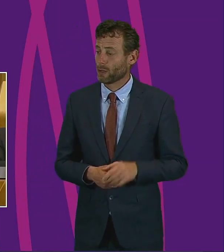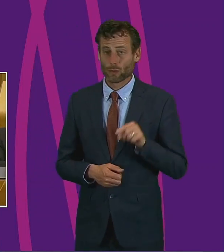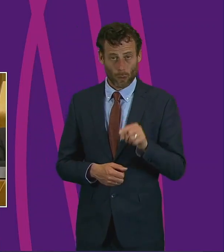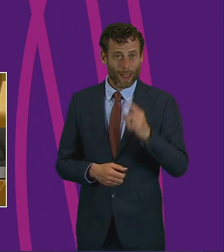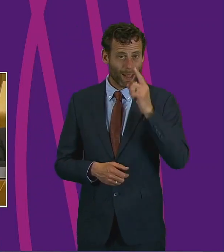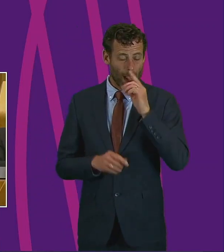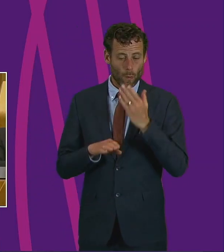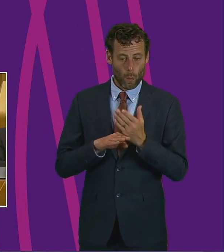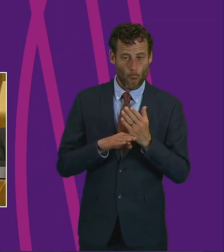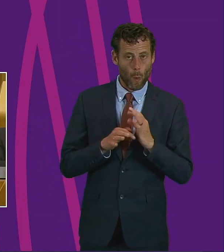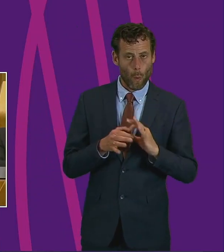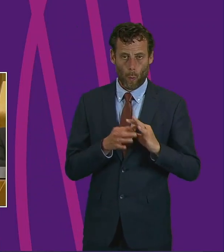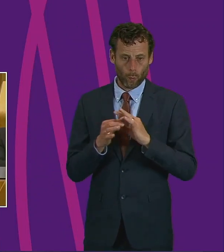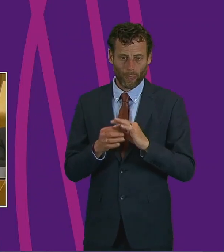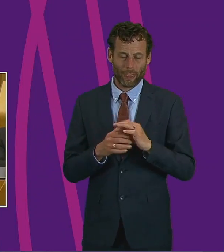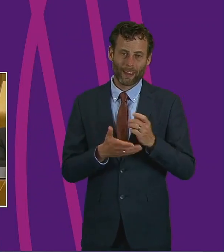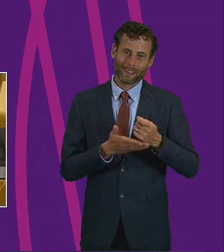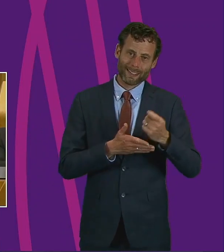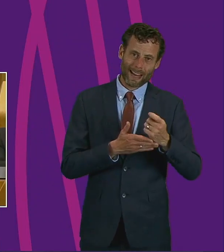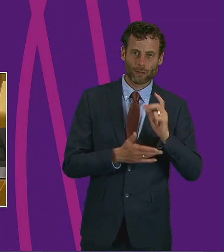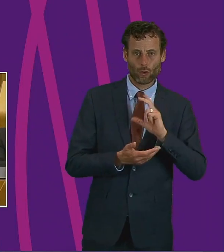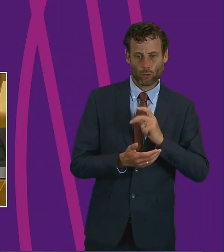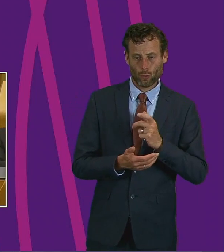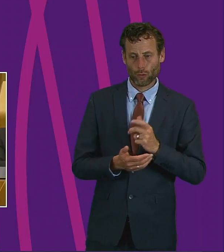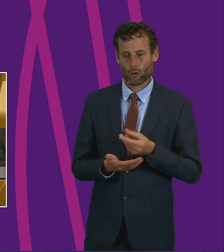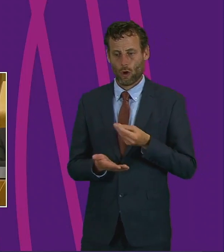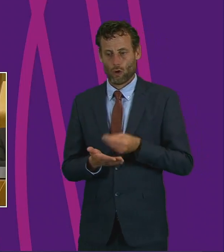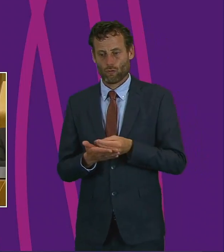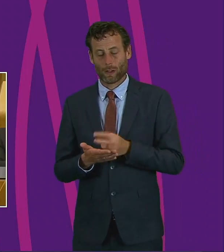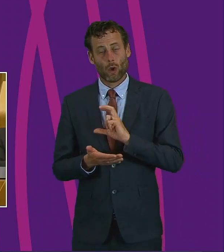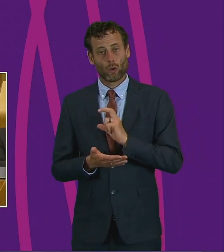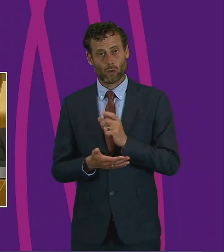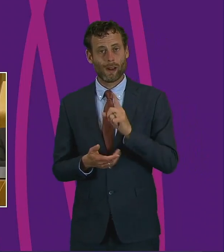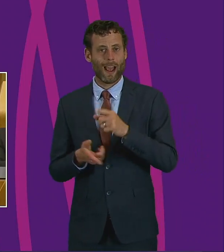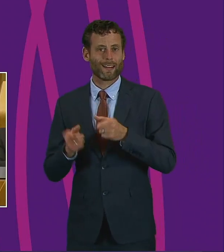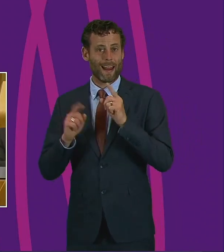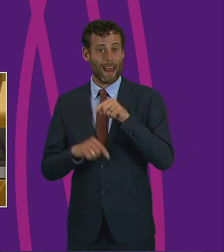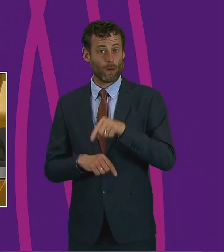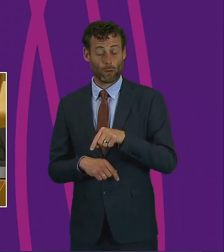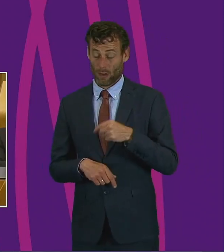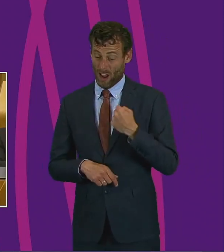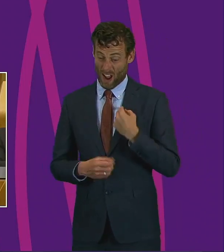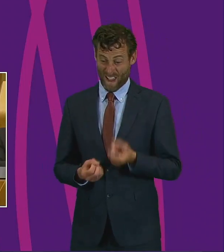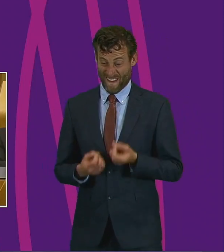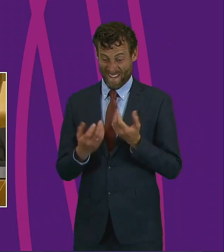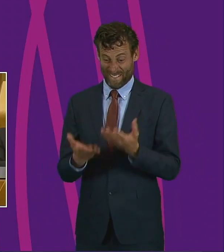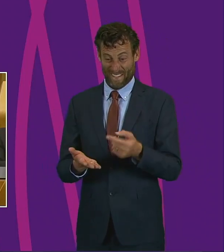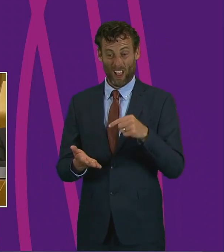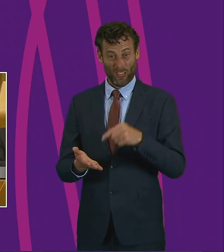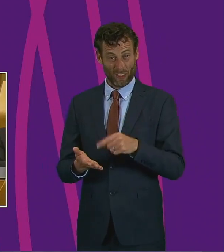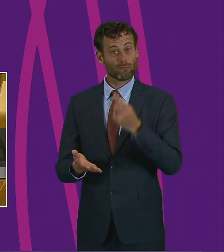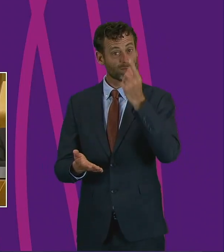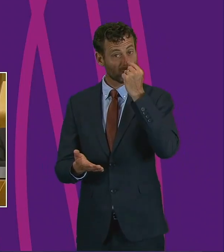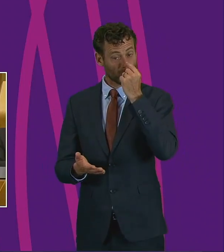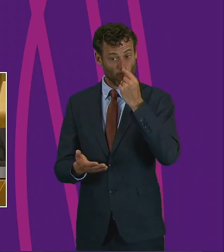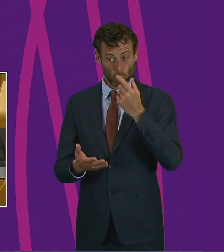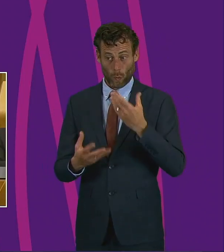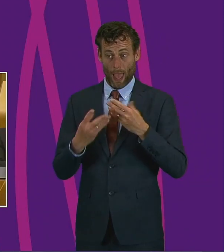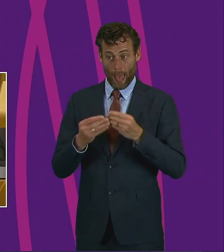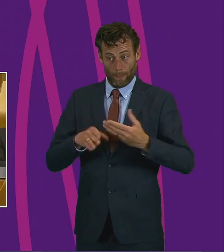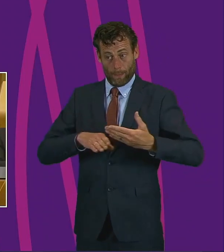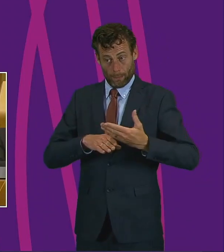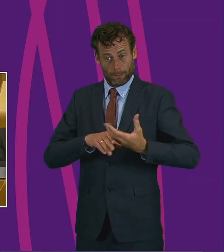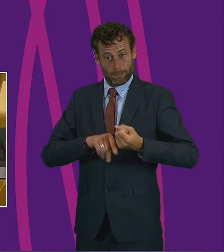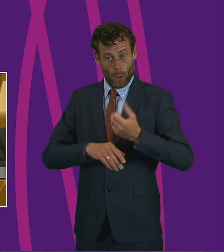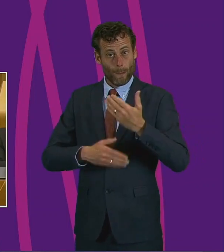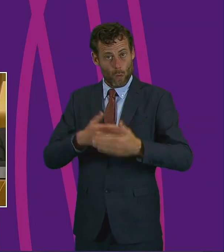credit unions and landlords. Now, these are not radical suggestions, but real workable ideas that people are bringing to the Scottish Government. But